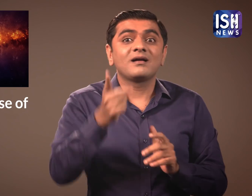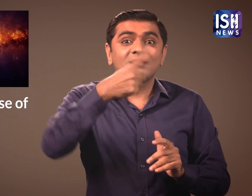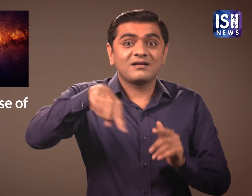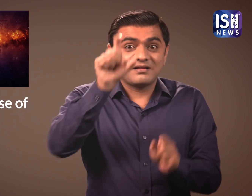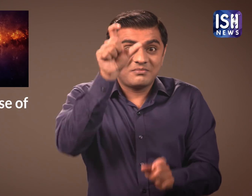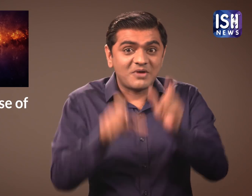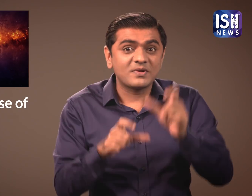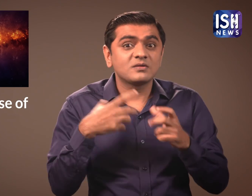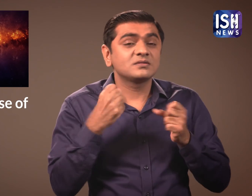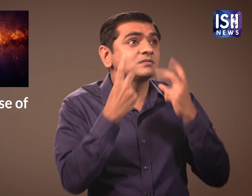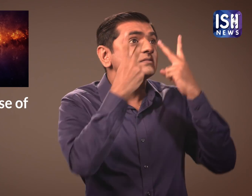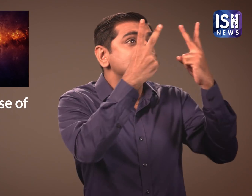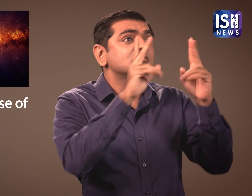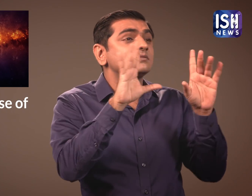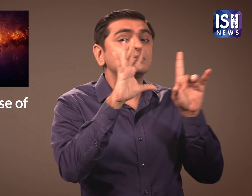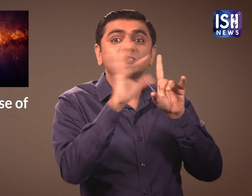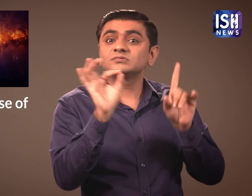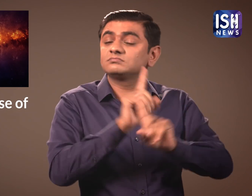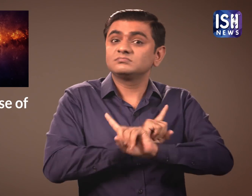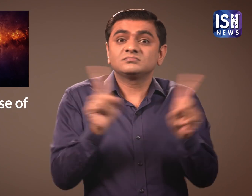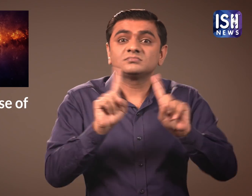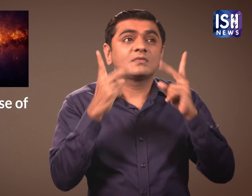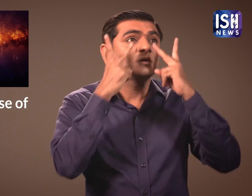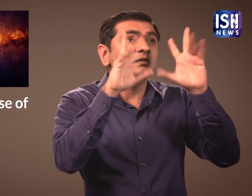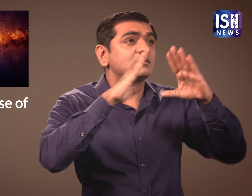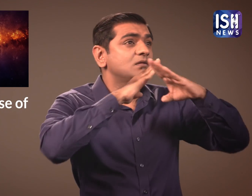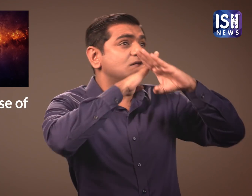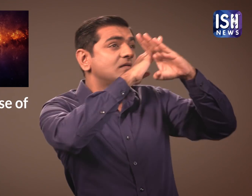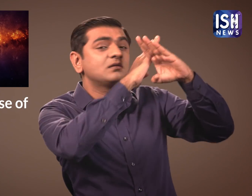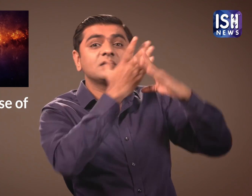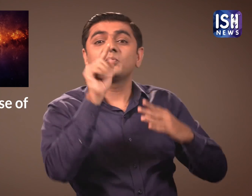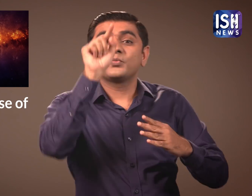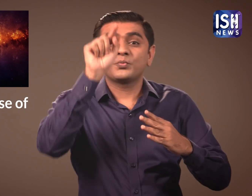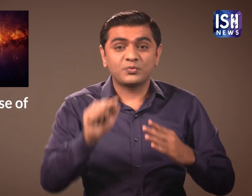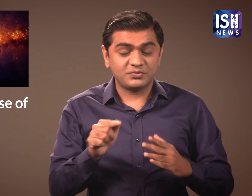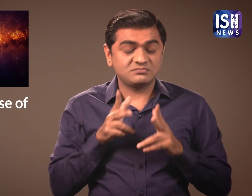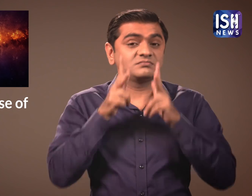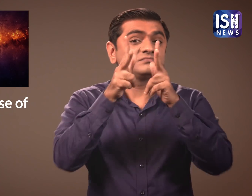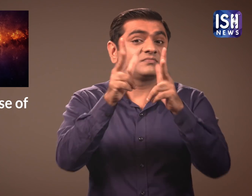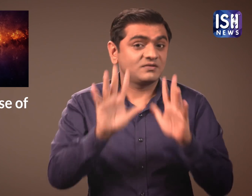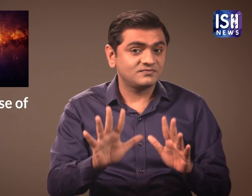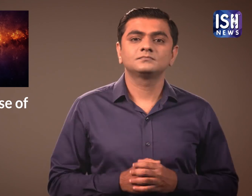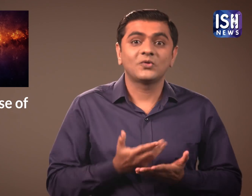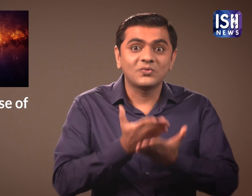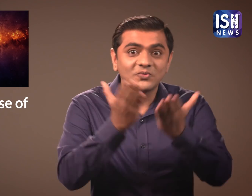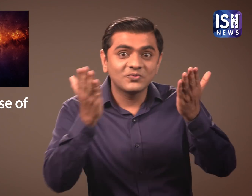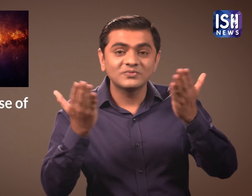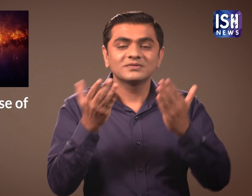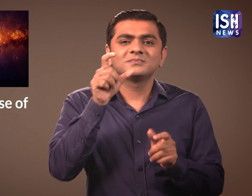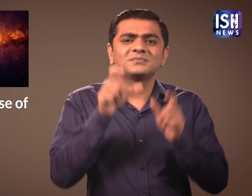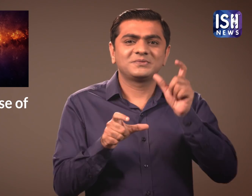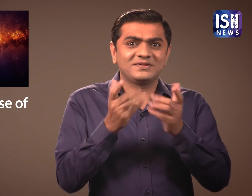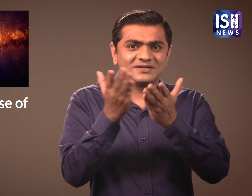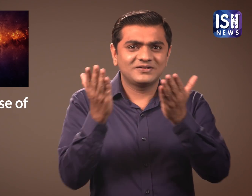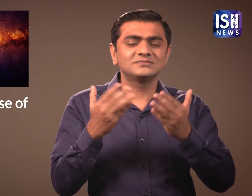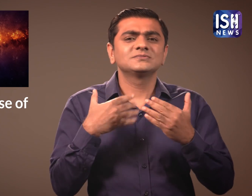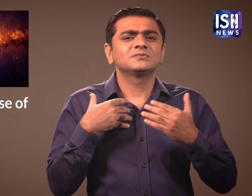Here are a few precautions that you should take while watching the Solar Eclipse. 4. If you watch the Sun through